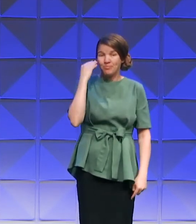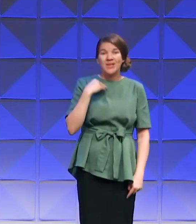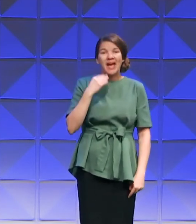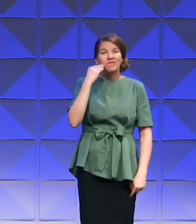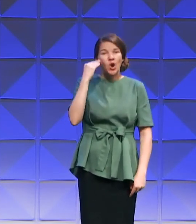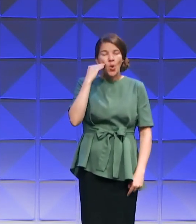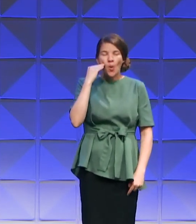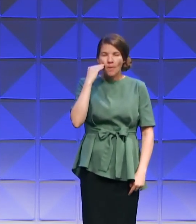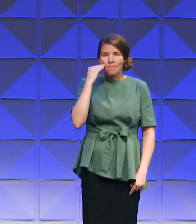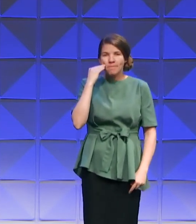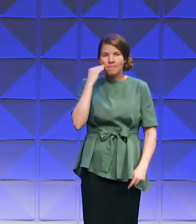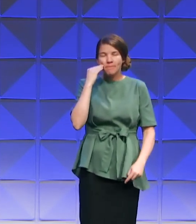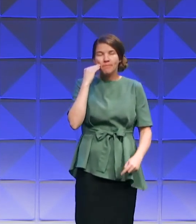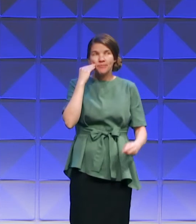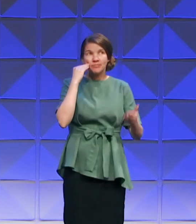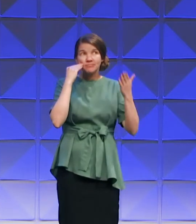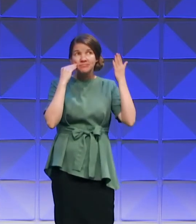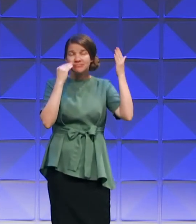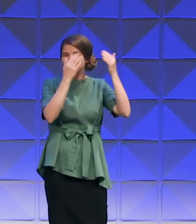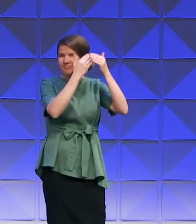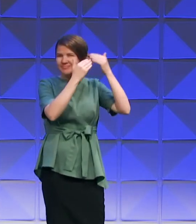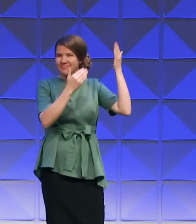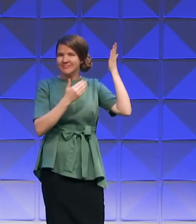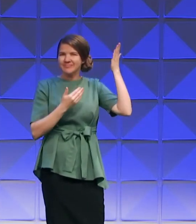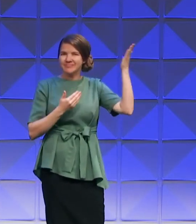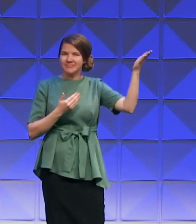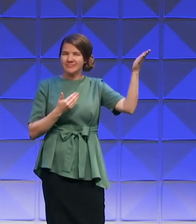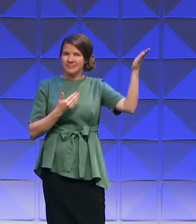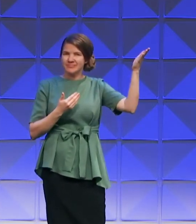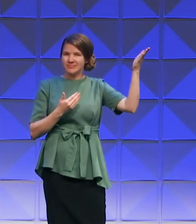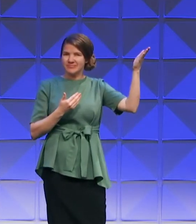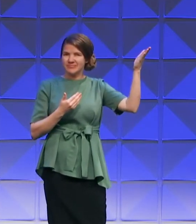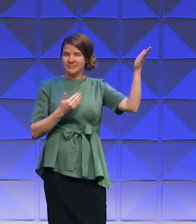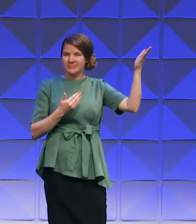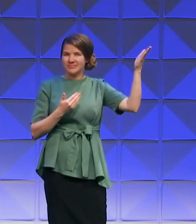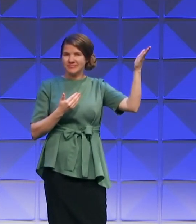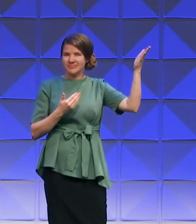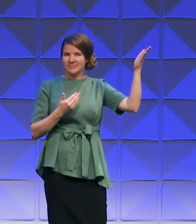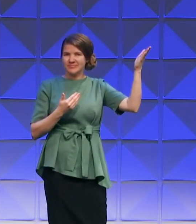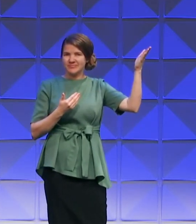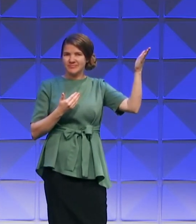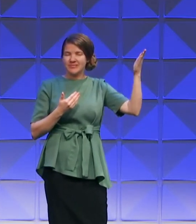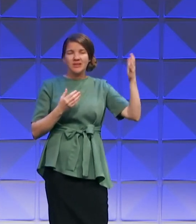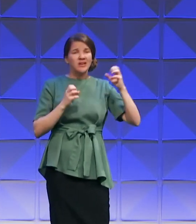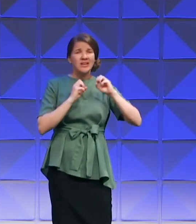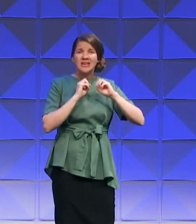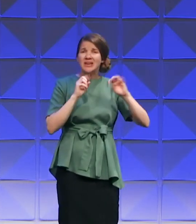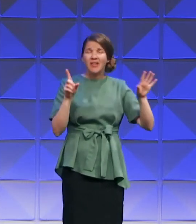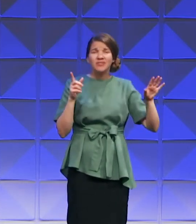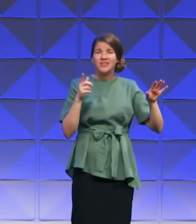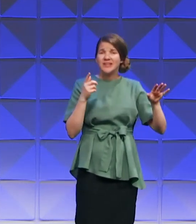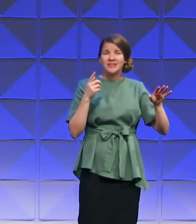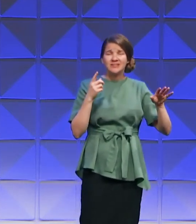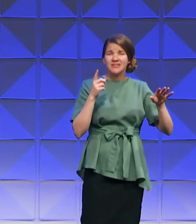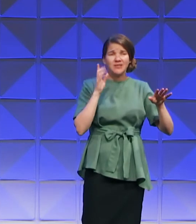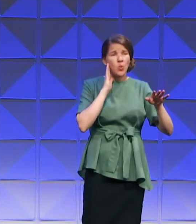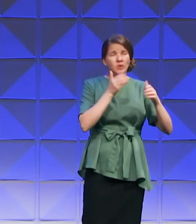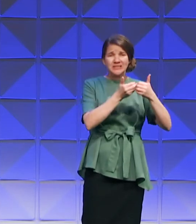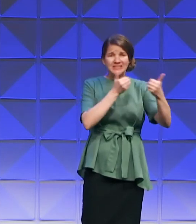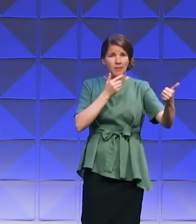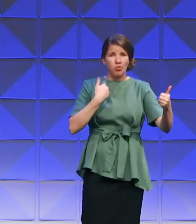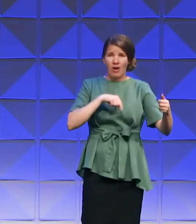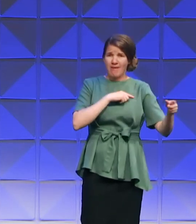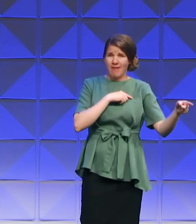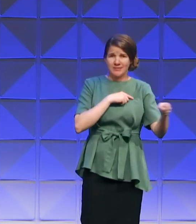There's a home where there is no geographical boundaries that separate us. There's a home where there'll never be a